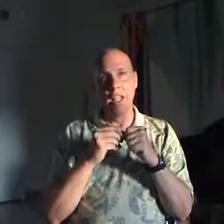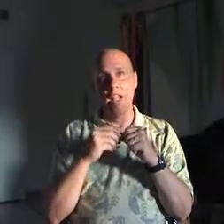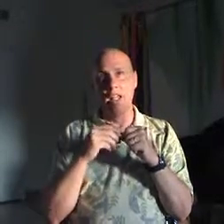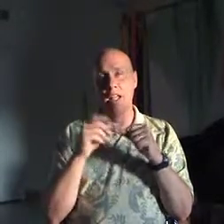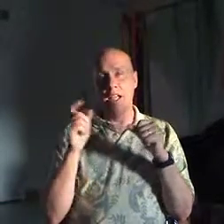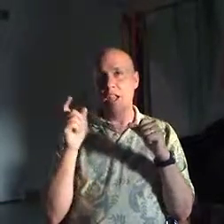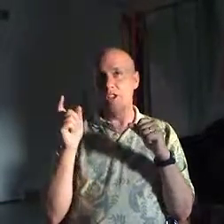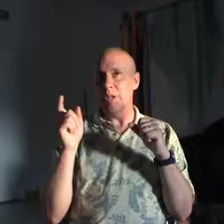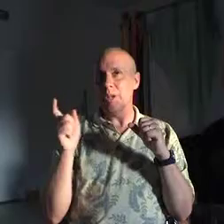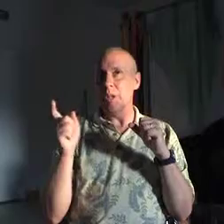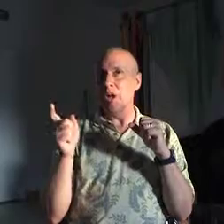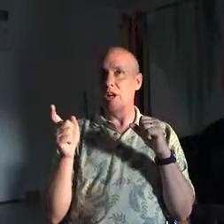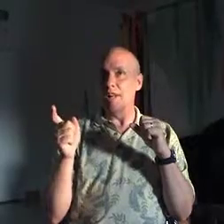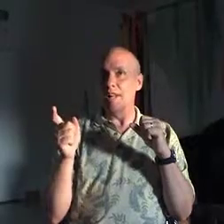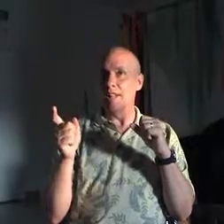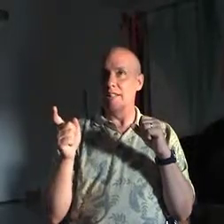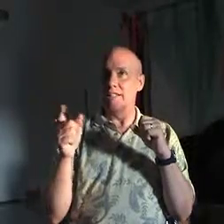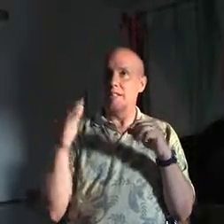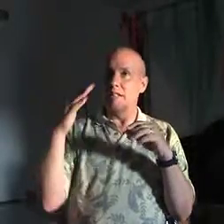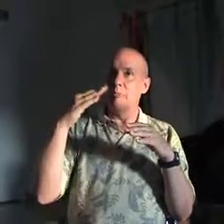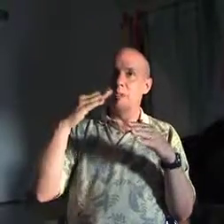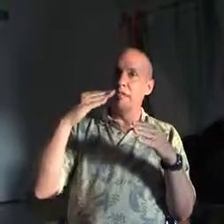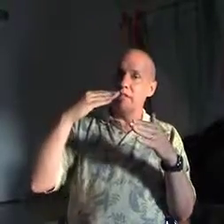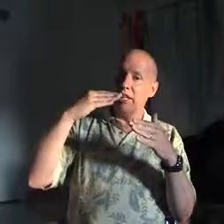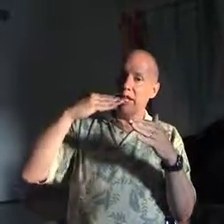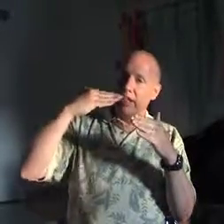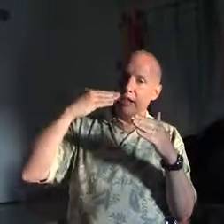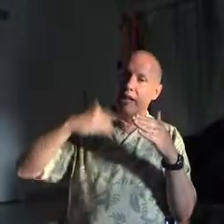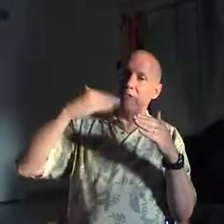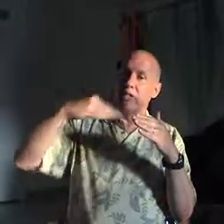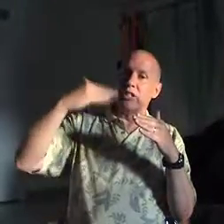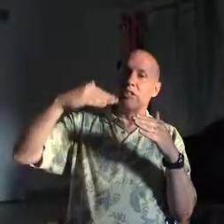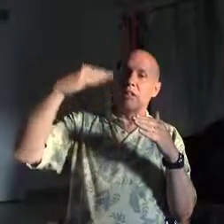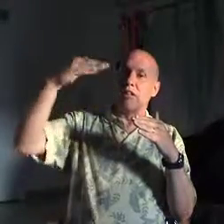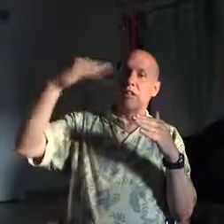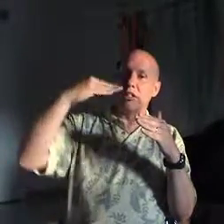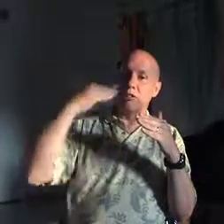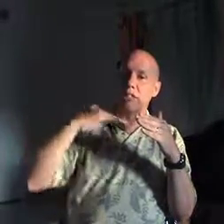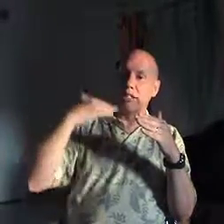Now the tricky part is believing in levels and degrees.